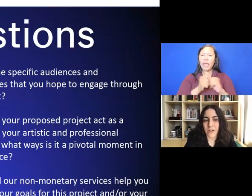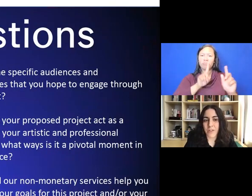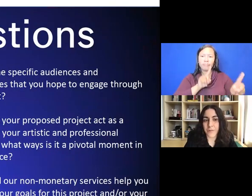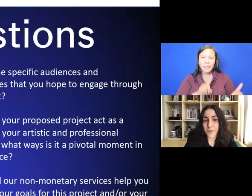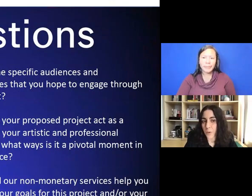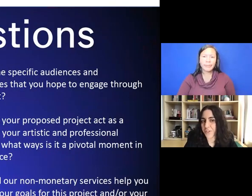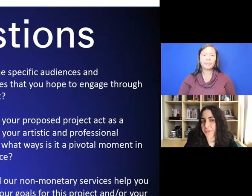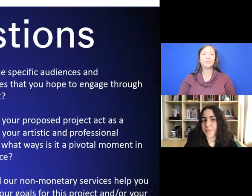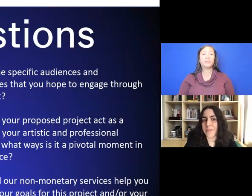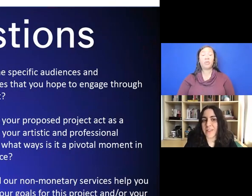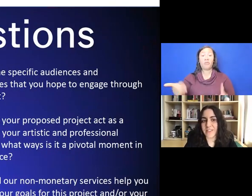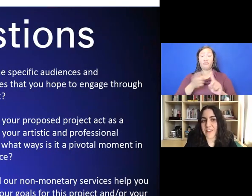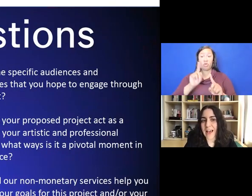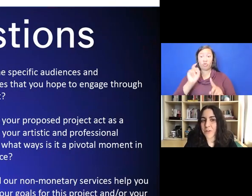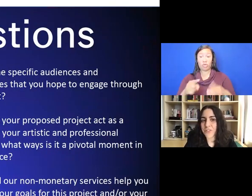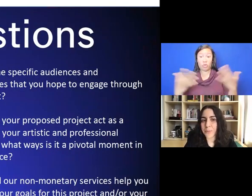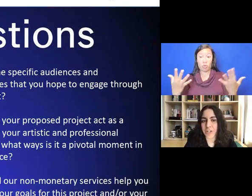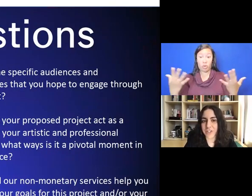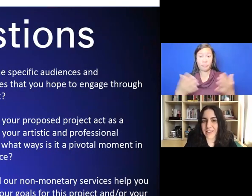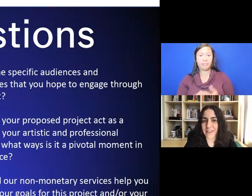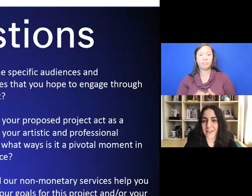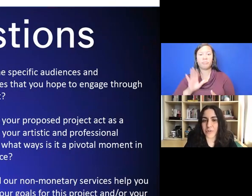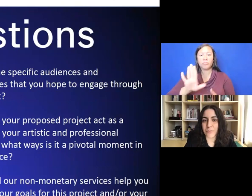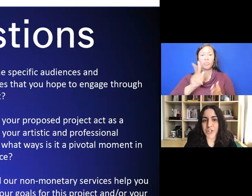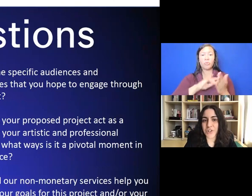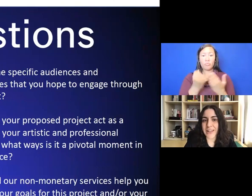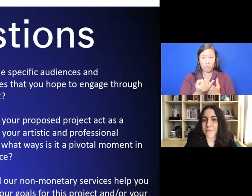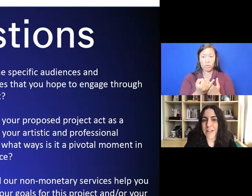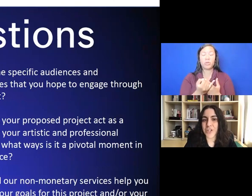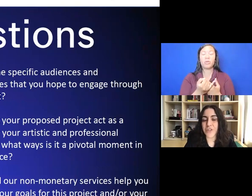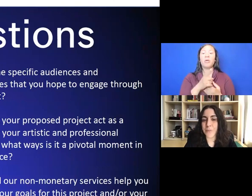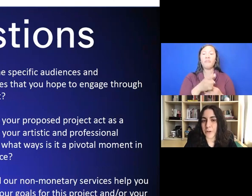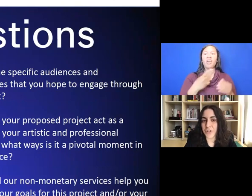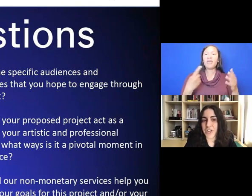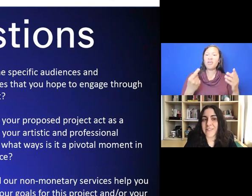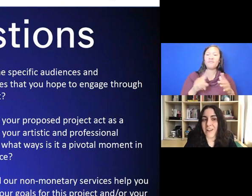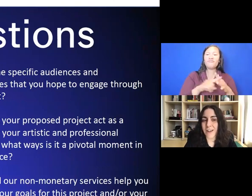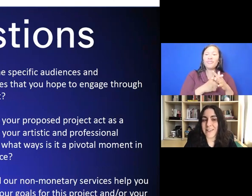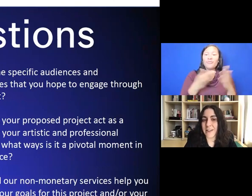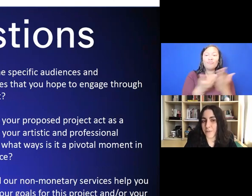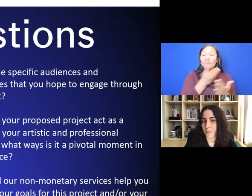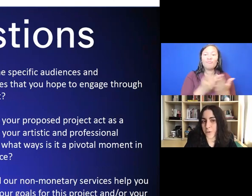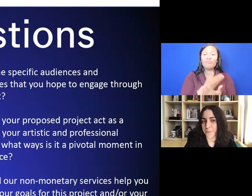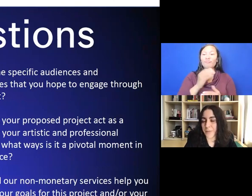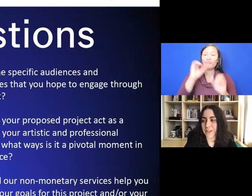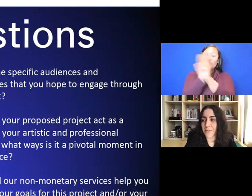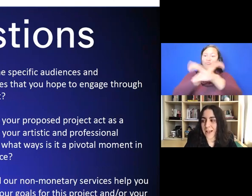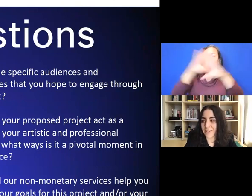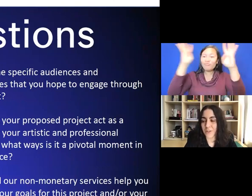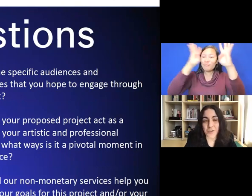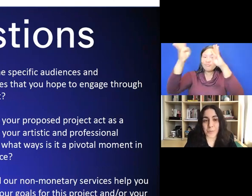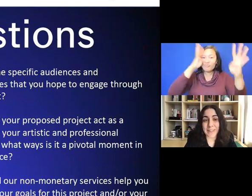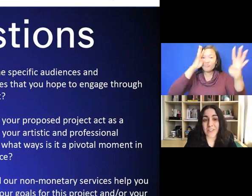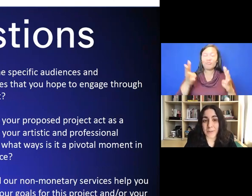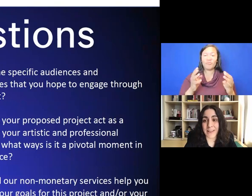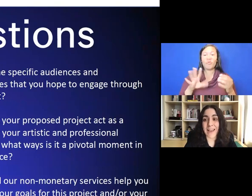The first question is, how does your project take an original and imaginative approach to content and form? And here we ask